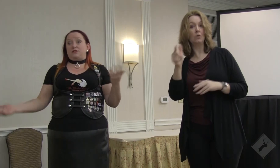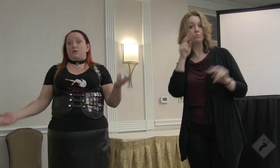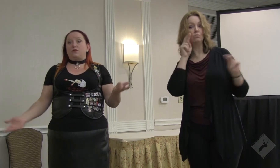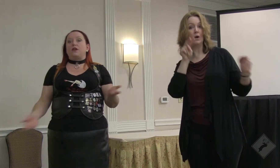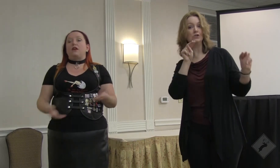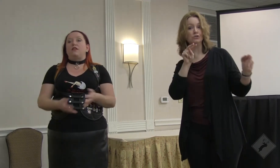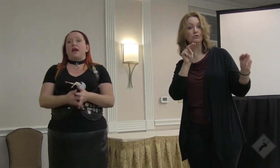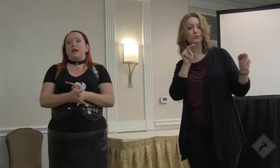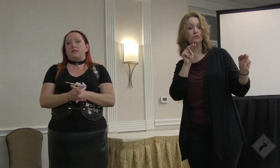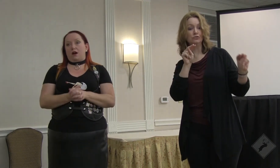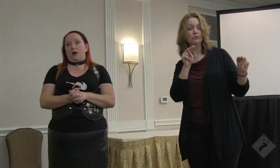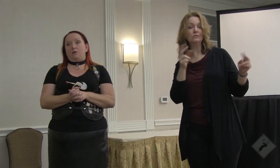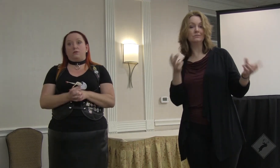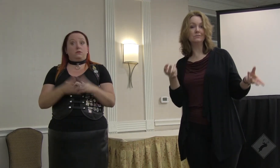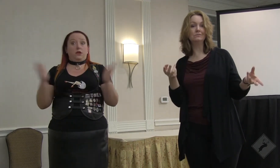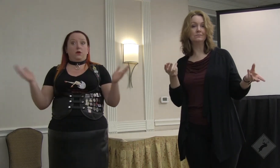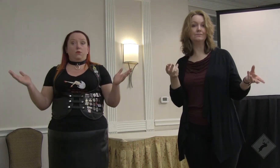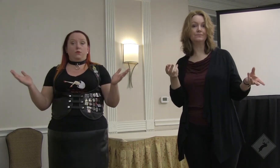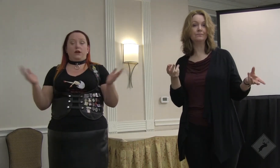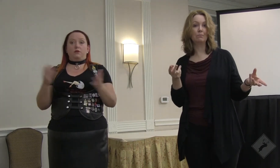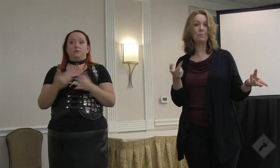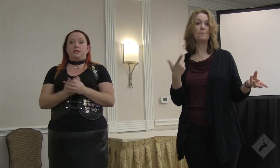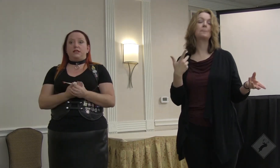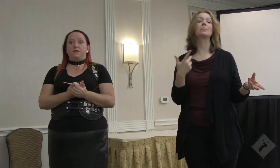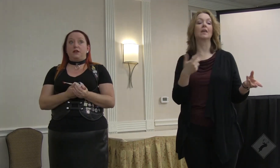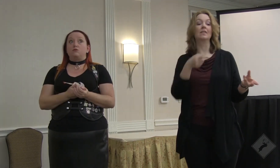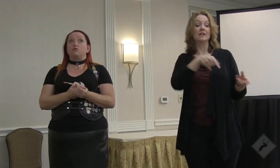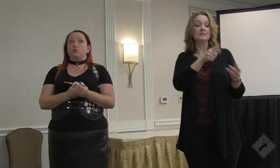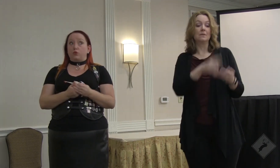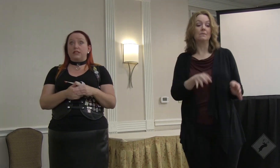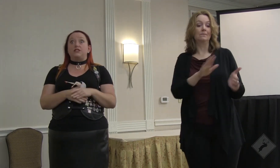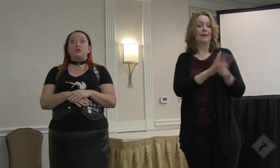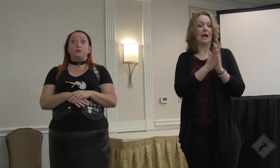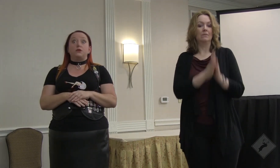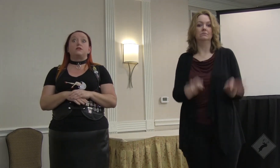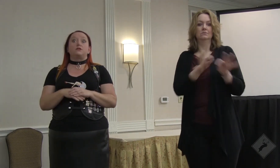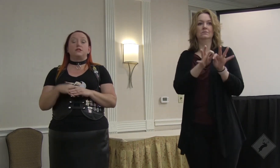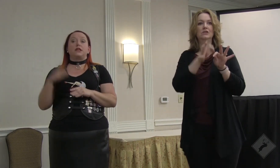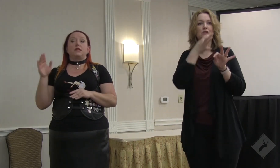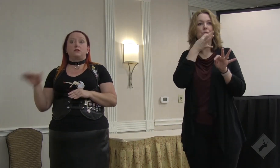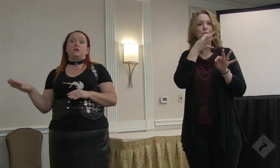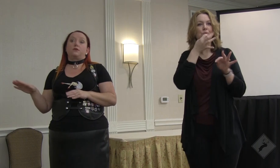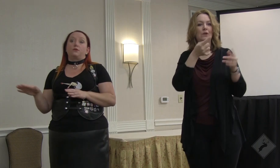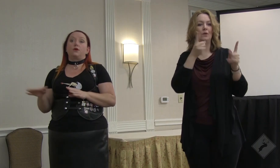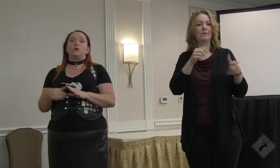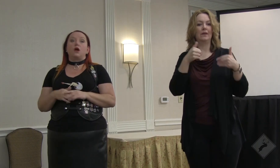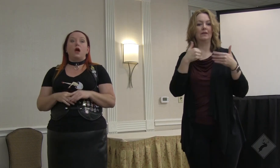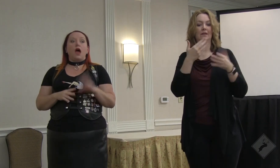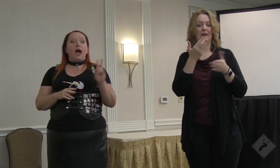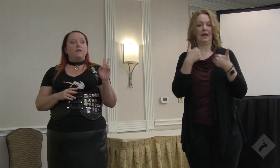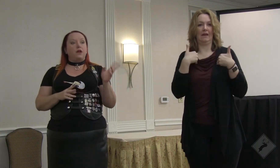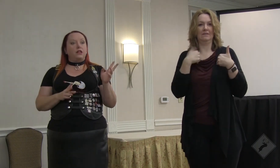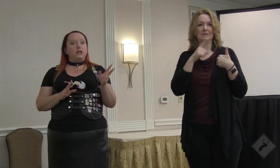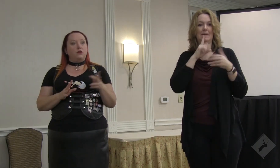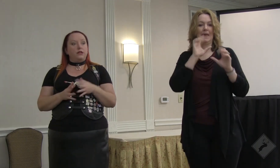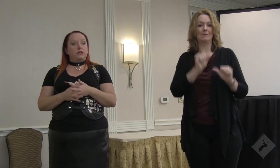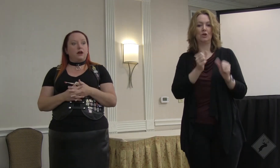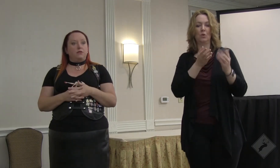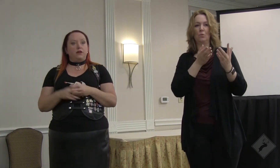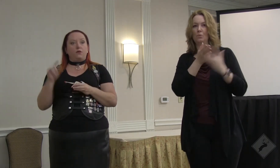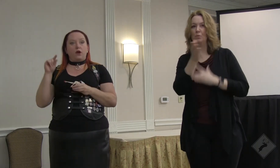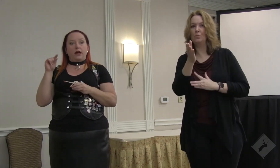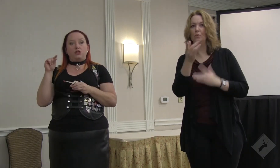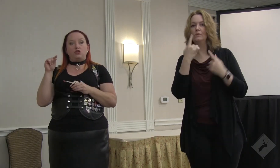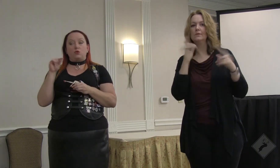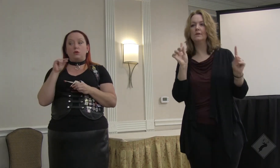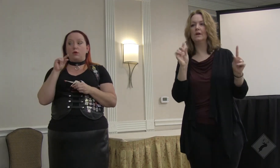You know, this is the sort of thing that, you know, will become significant really soon, as soon as they get this to get through. I have a little bit of